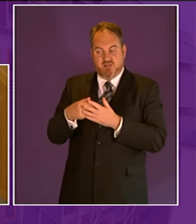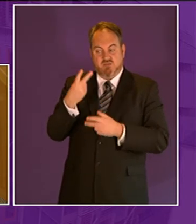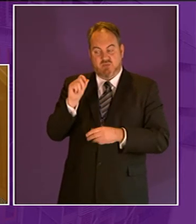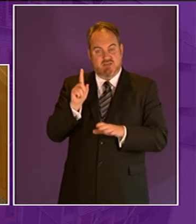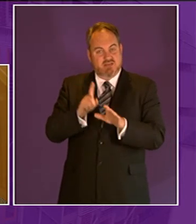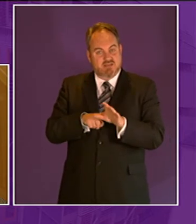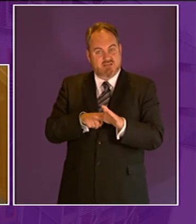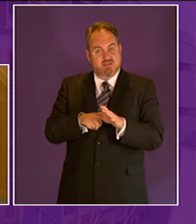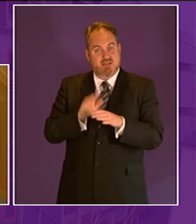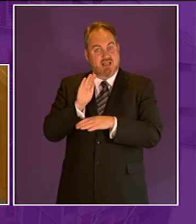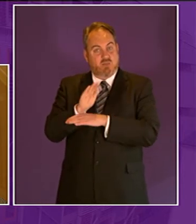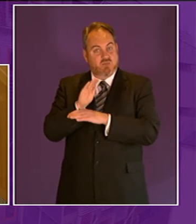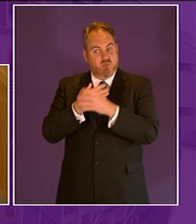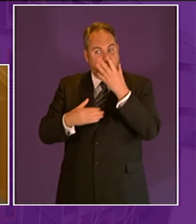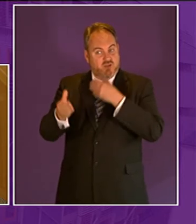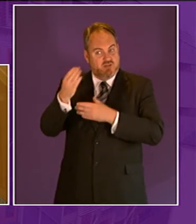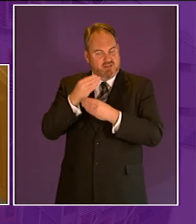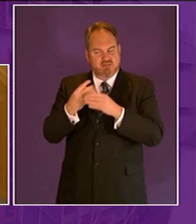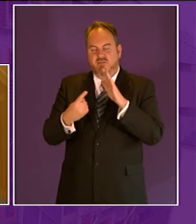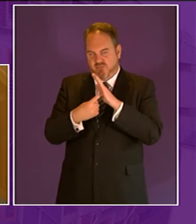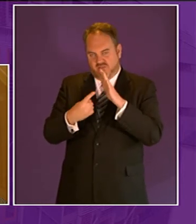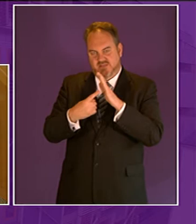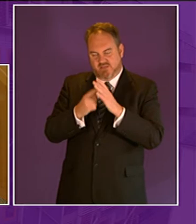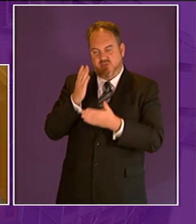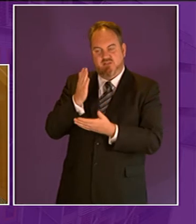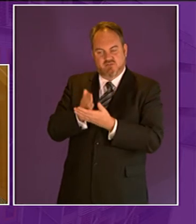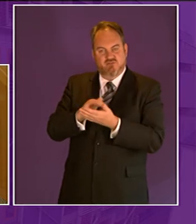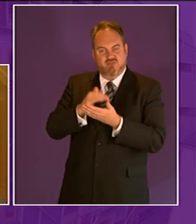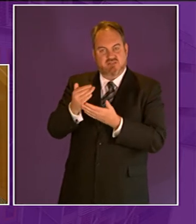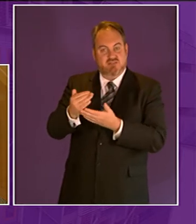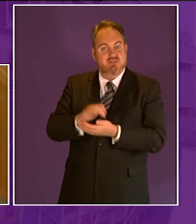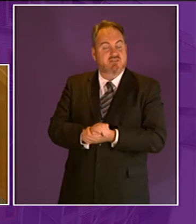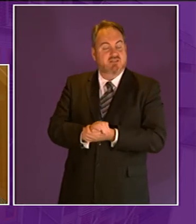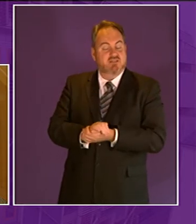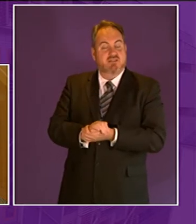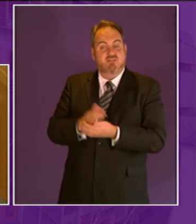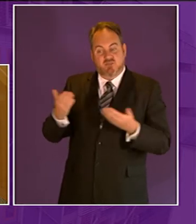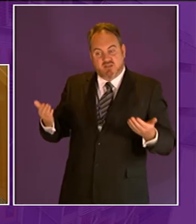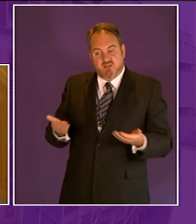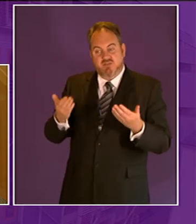become one of its main priorities enabling the trust to teach future generations about scotland and themselves